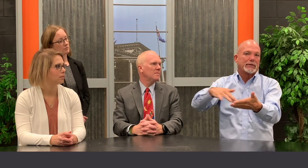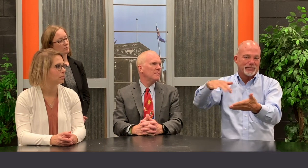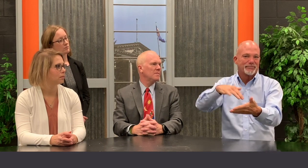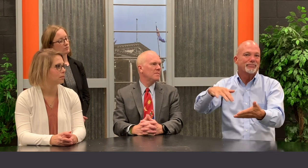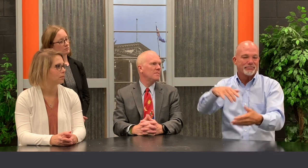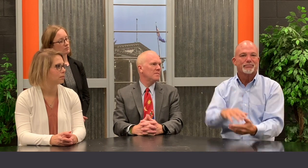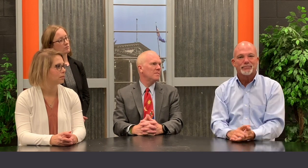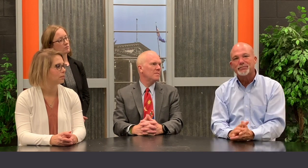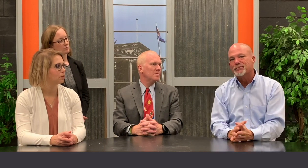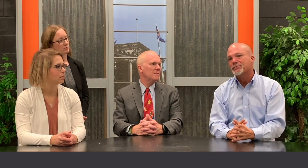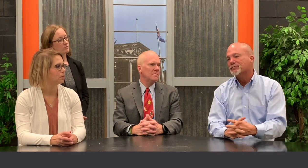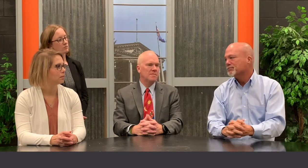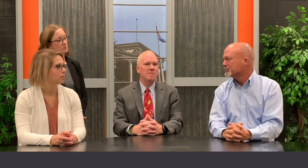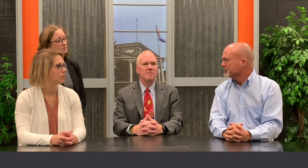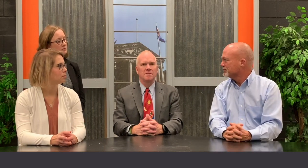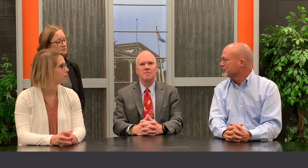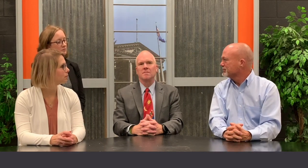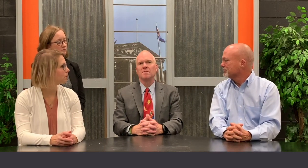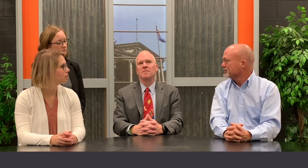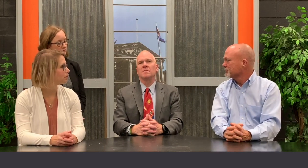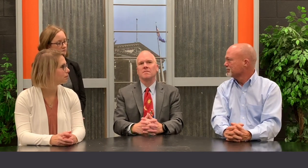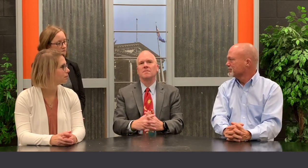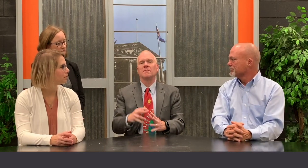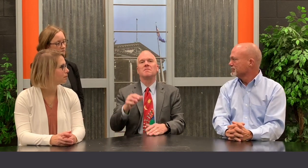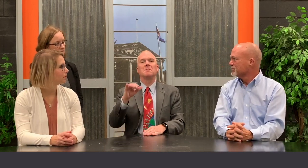be taken to the state budget committee for further study.